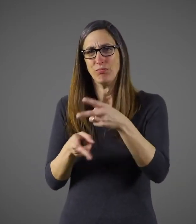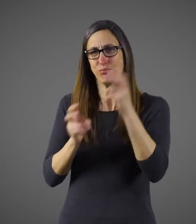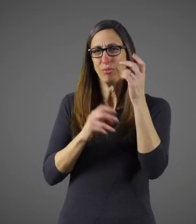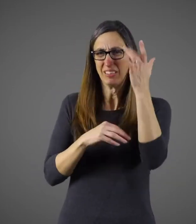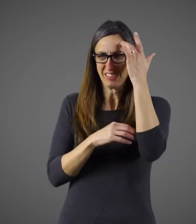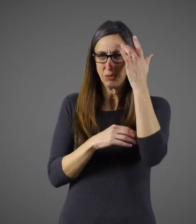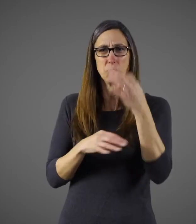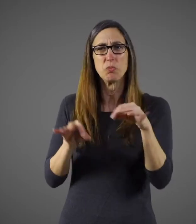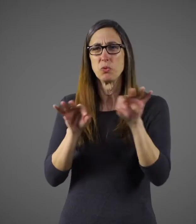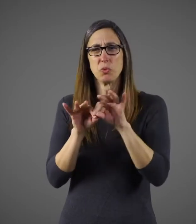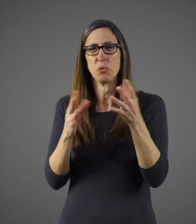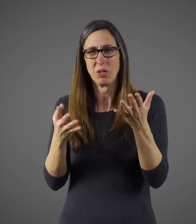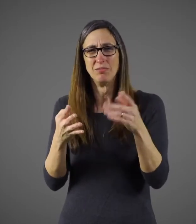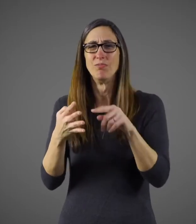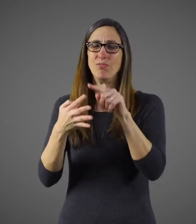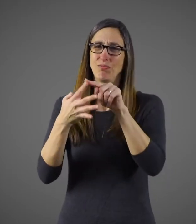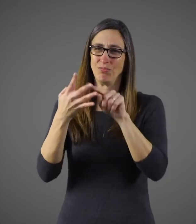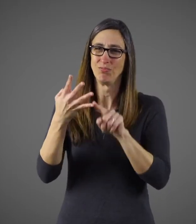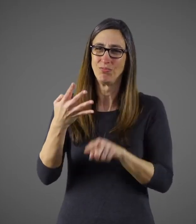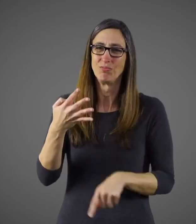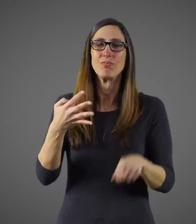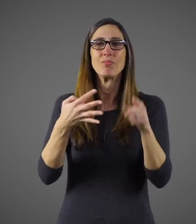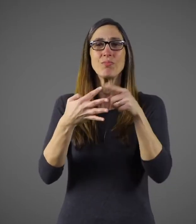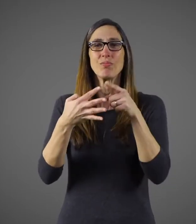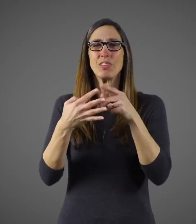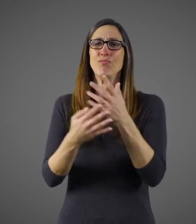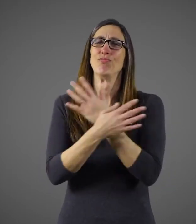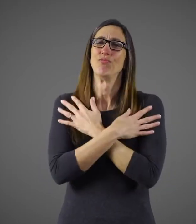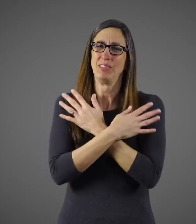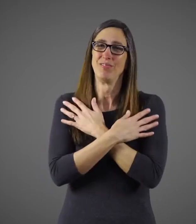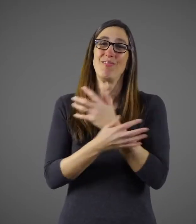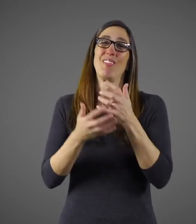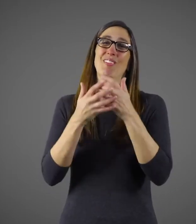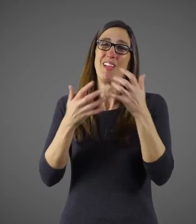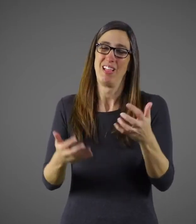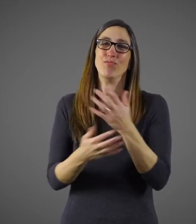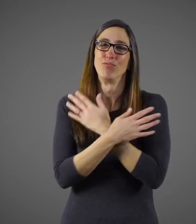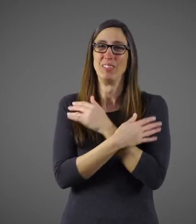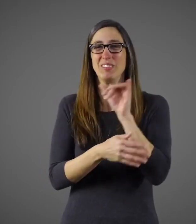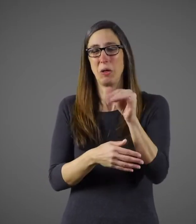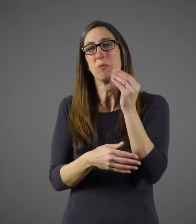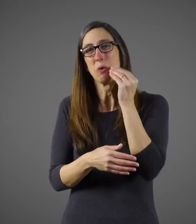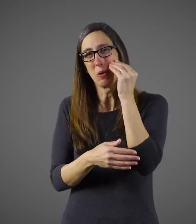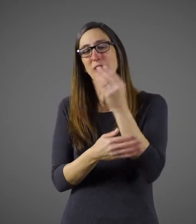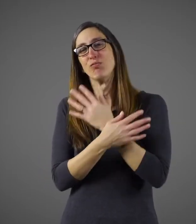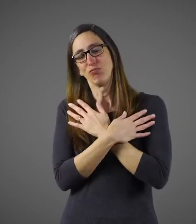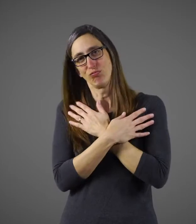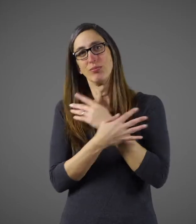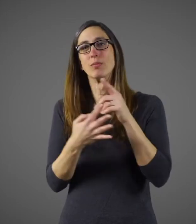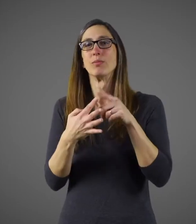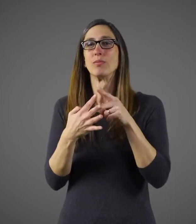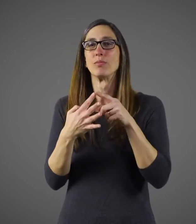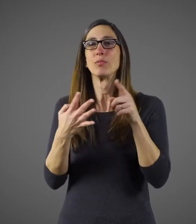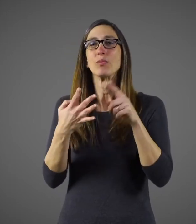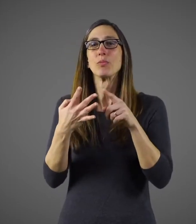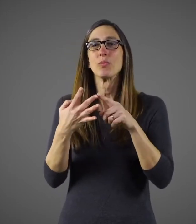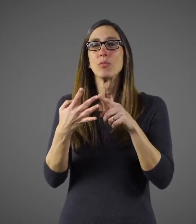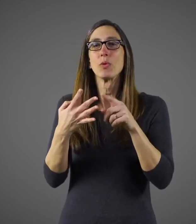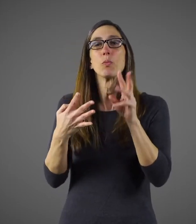home, here are things that you should do. Rest. Stay at home and rest a lot. Drink